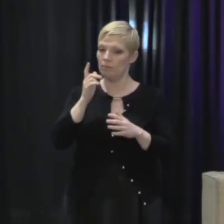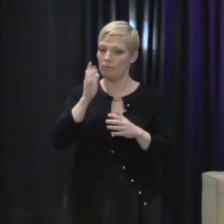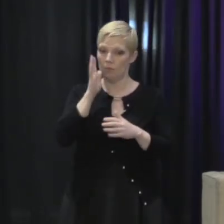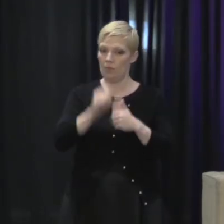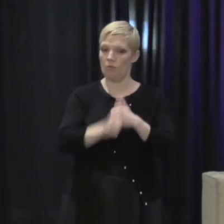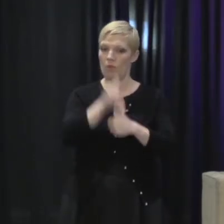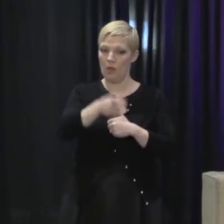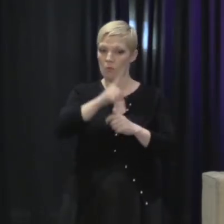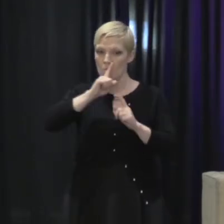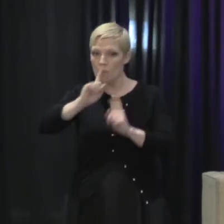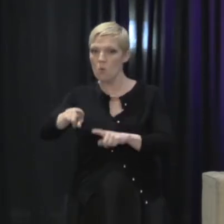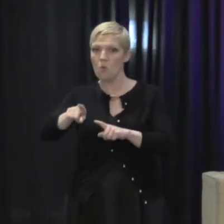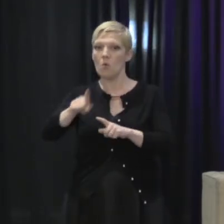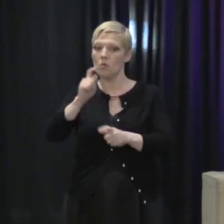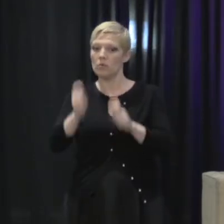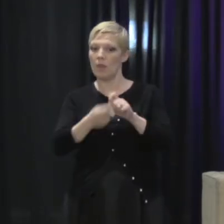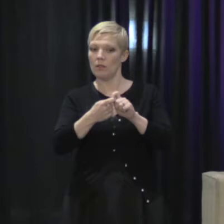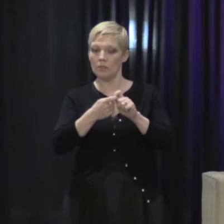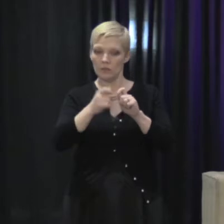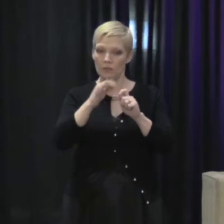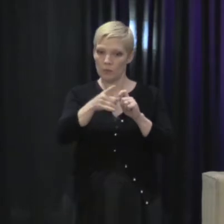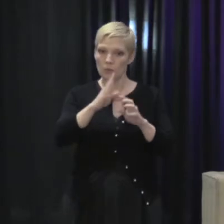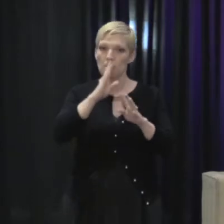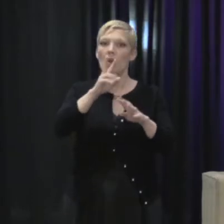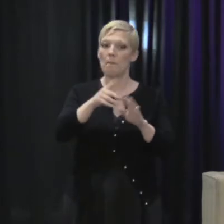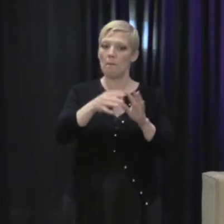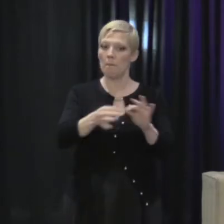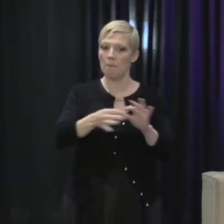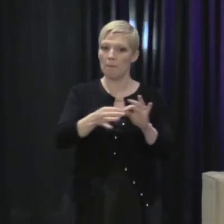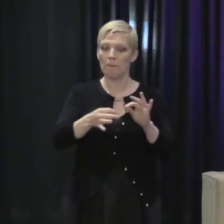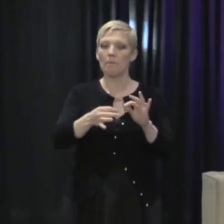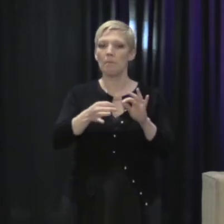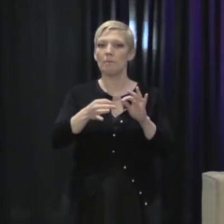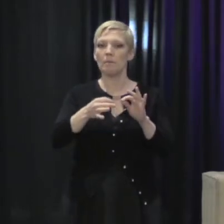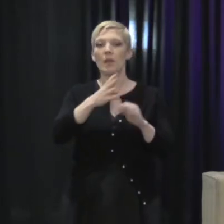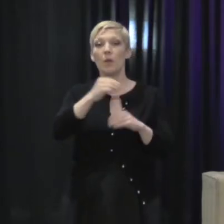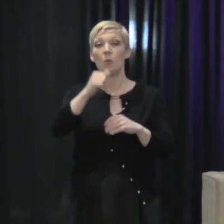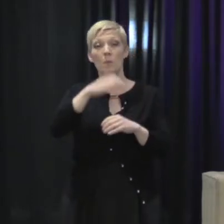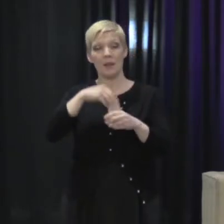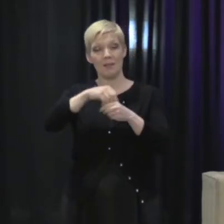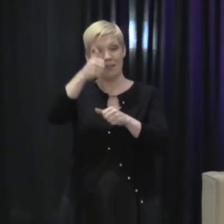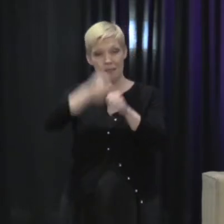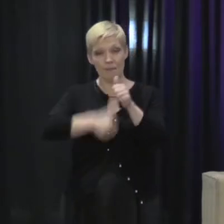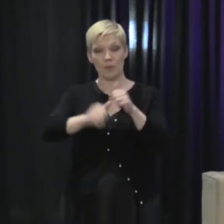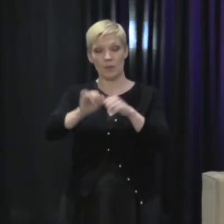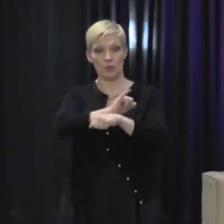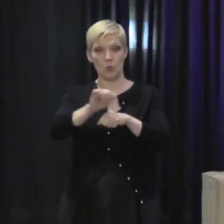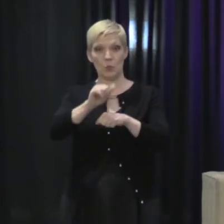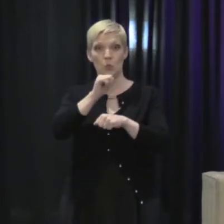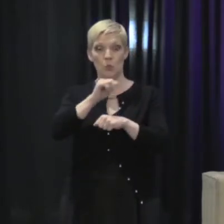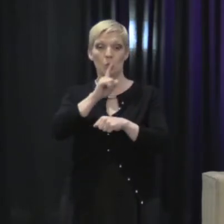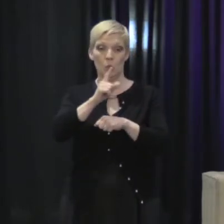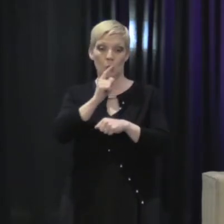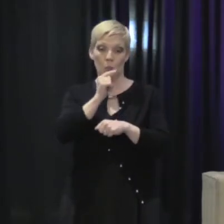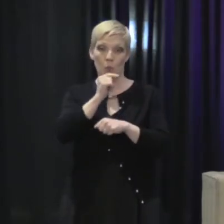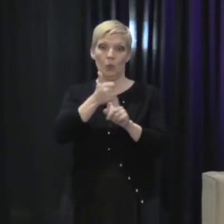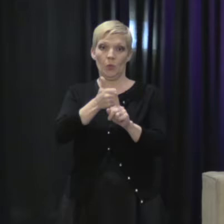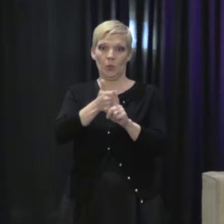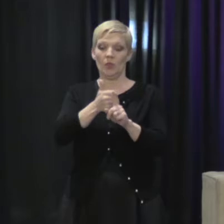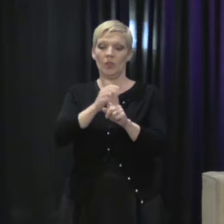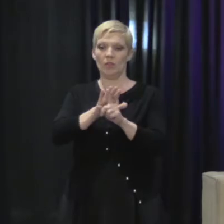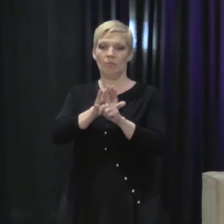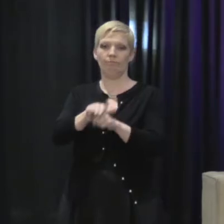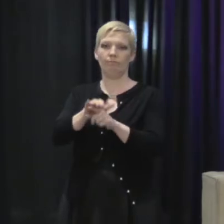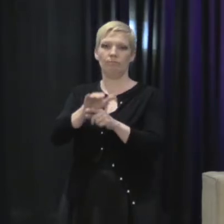retaliation for speaking up, and to women in every industry who are subjected to indignities and offensive